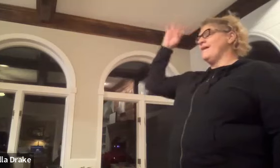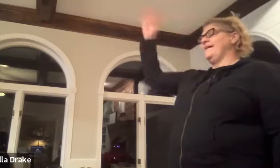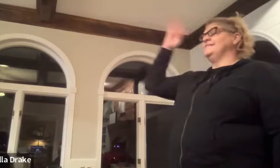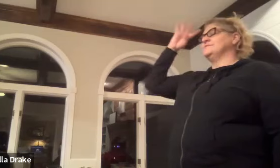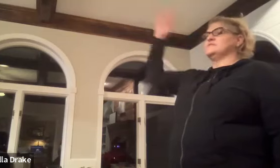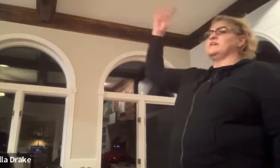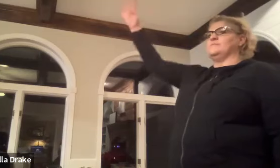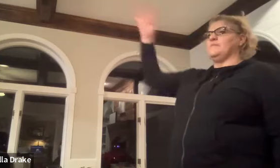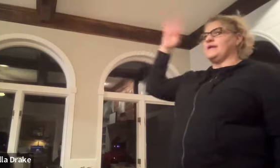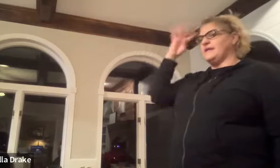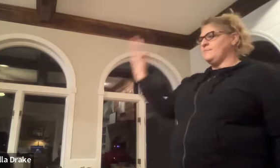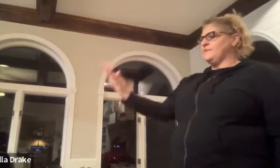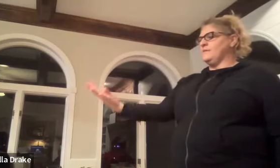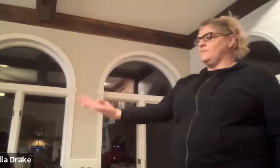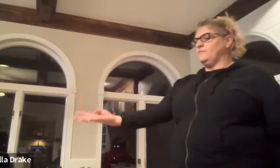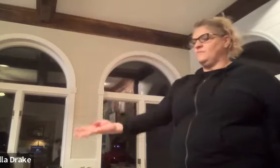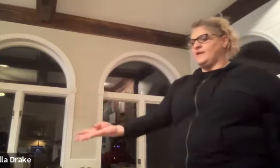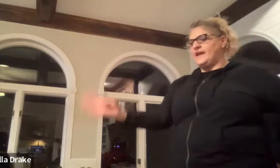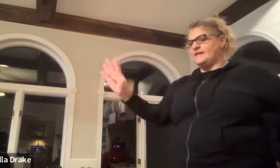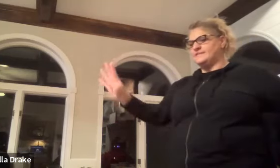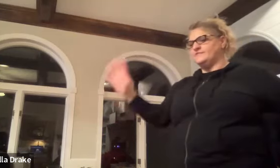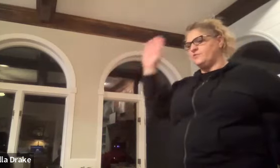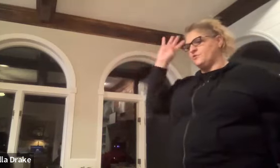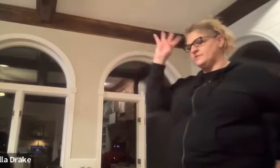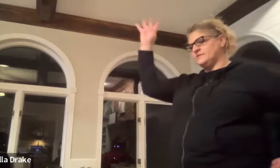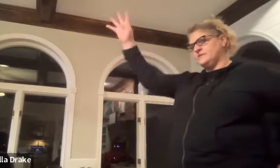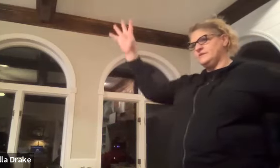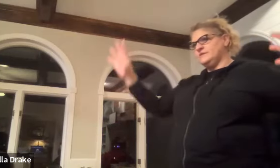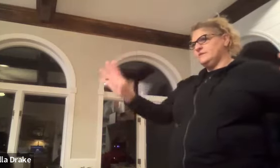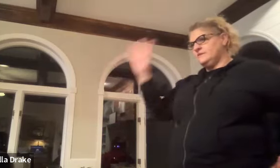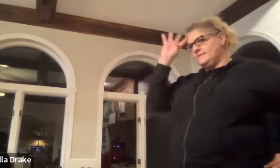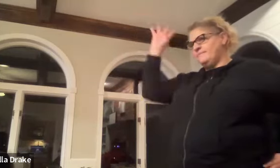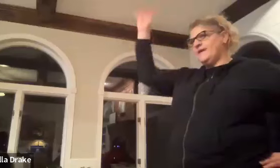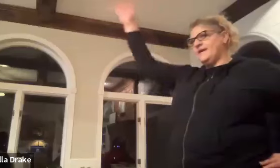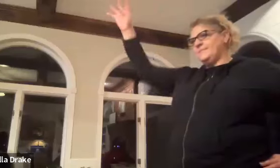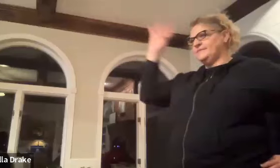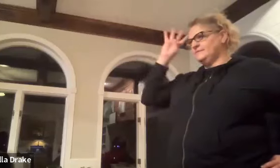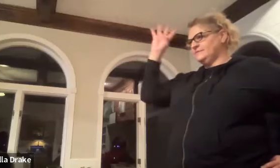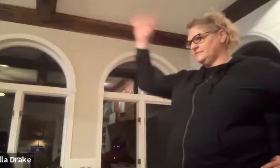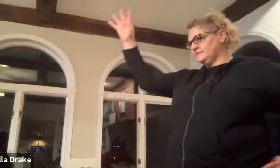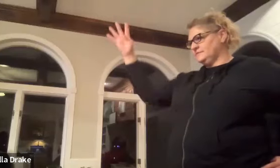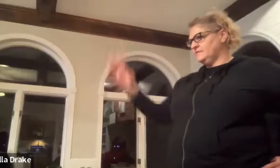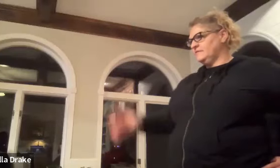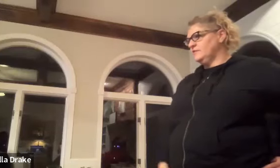mind is just like making up one hand force made up is there a sign for deer